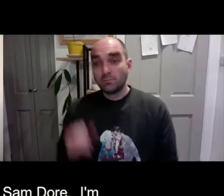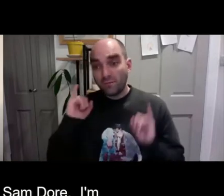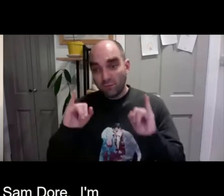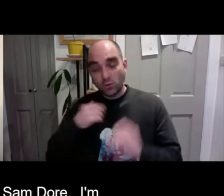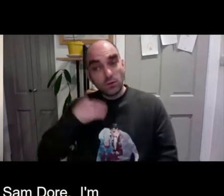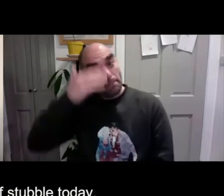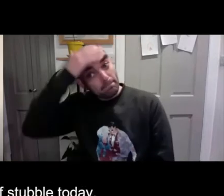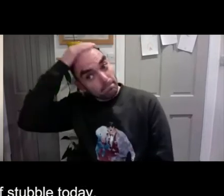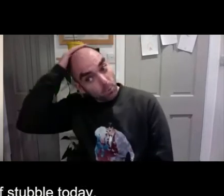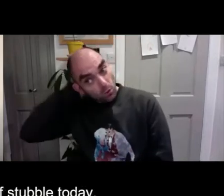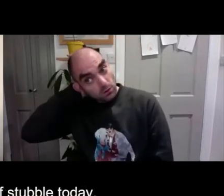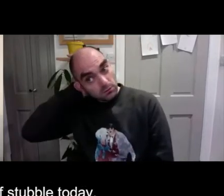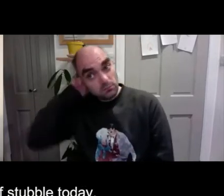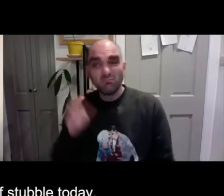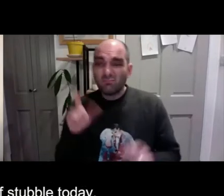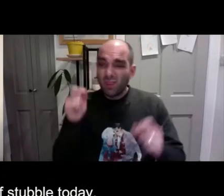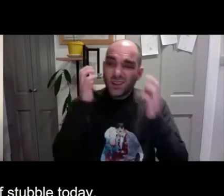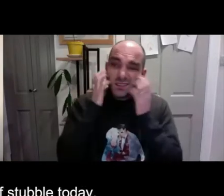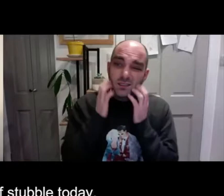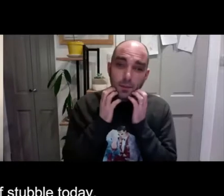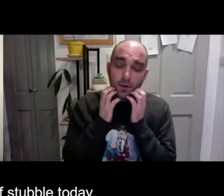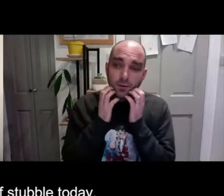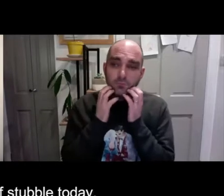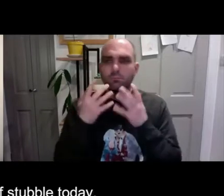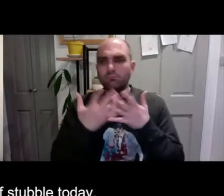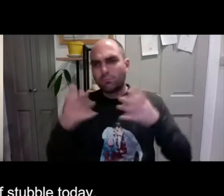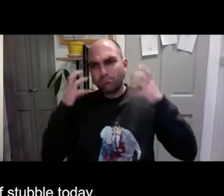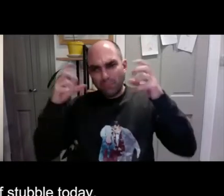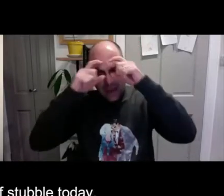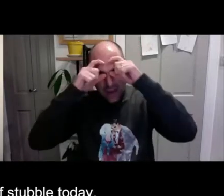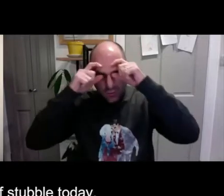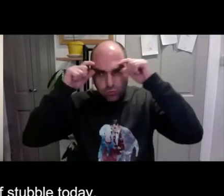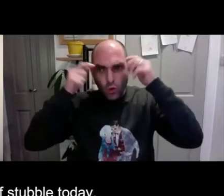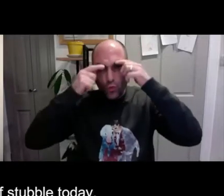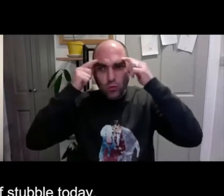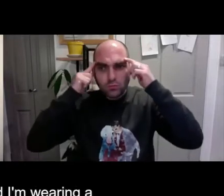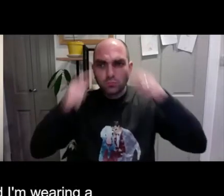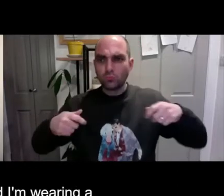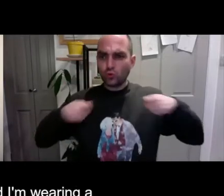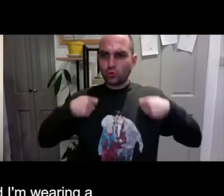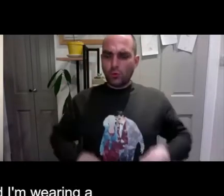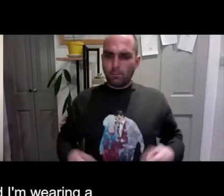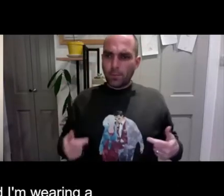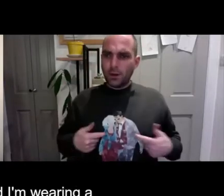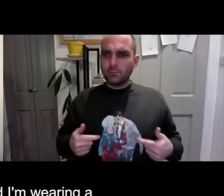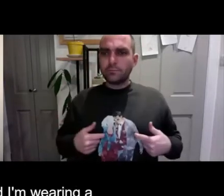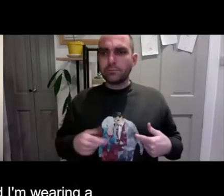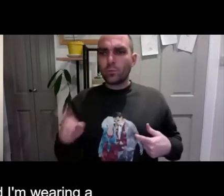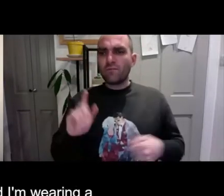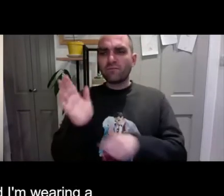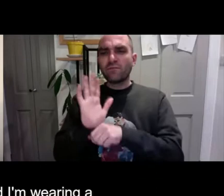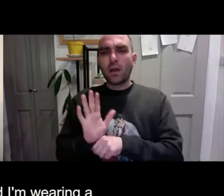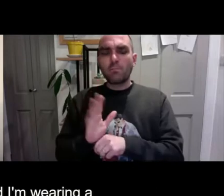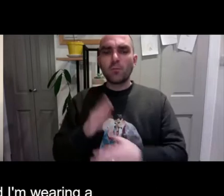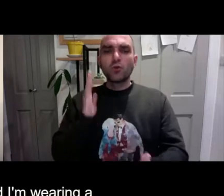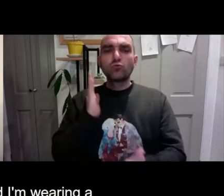I'm 44. Unfortunately, I am bald. And I've got a bit of stubble today. I've got really big prominent eyebrows and